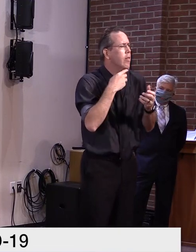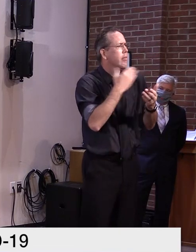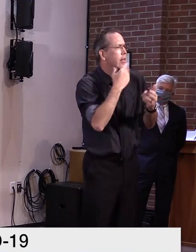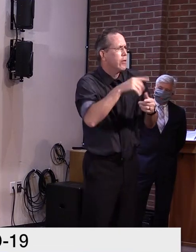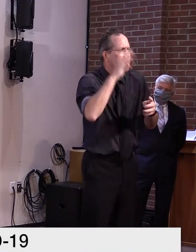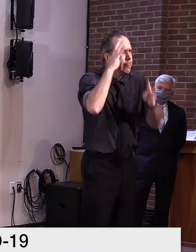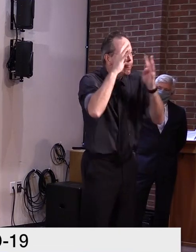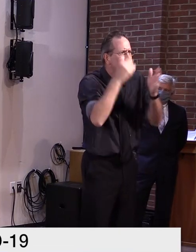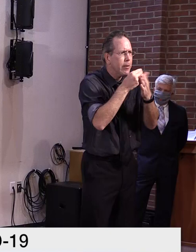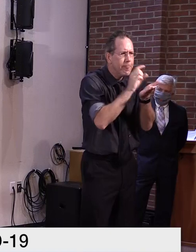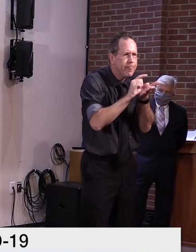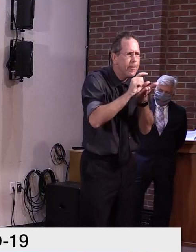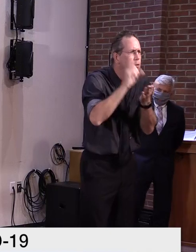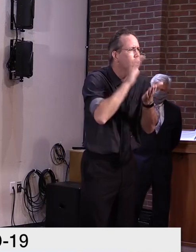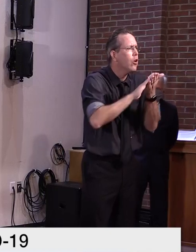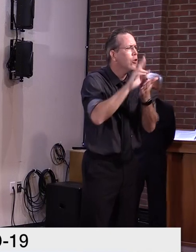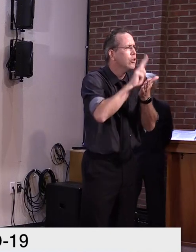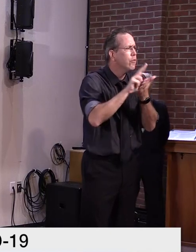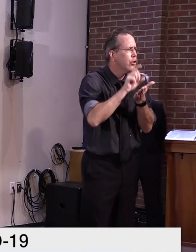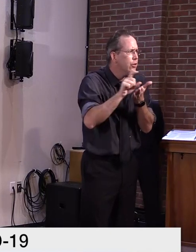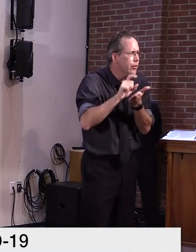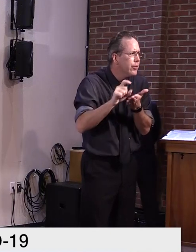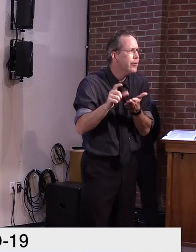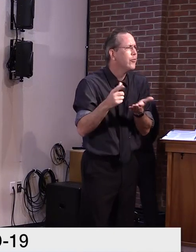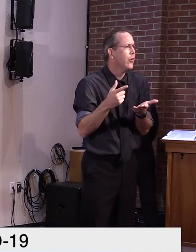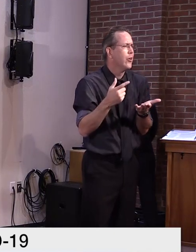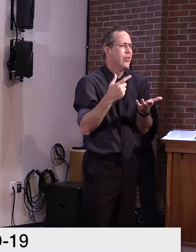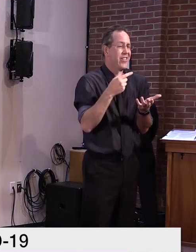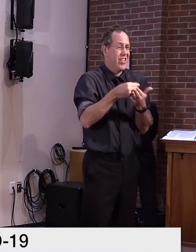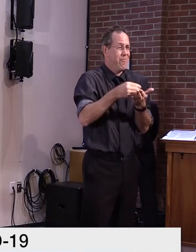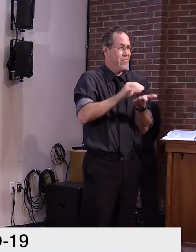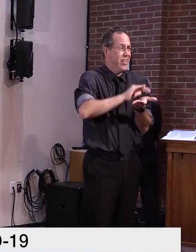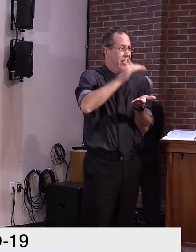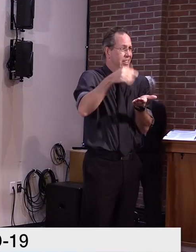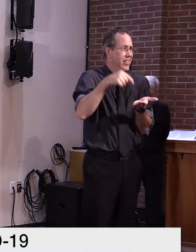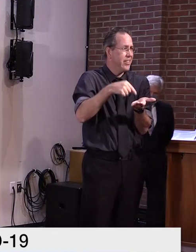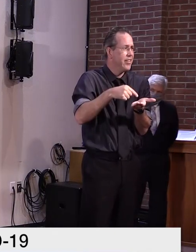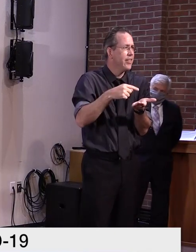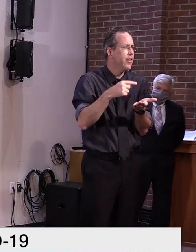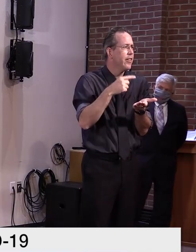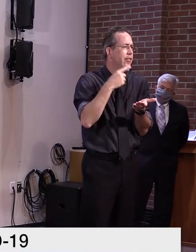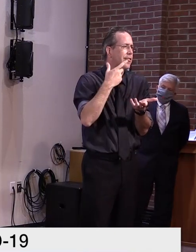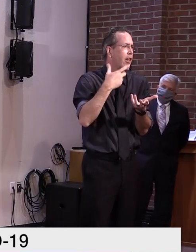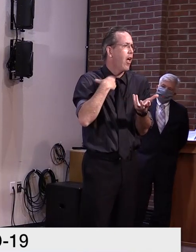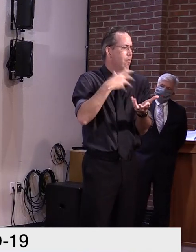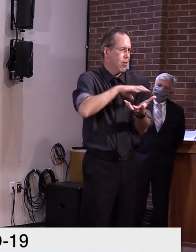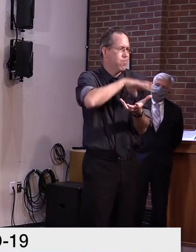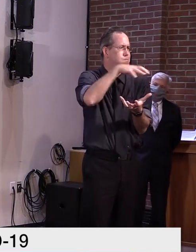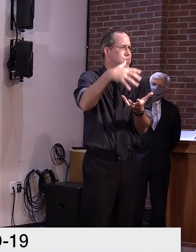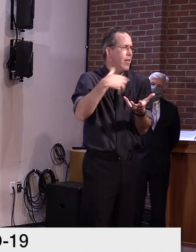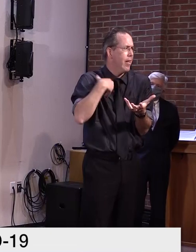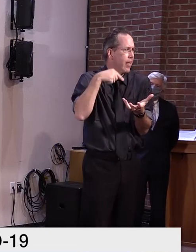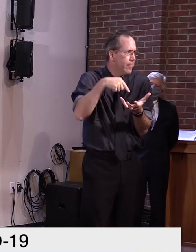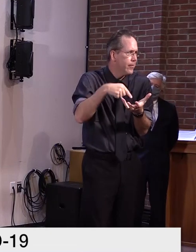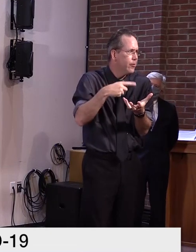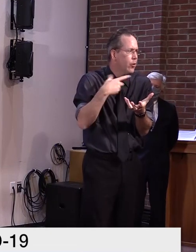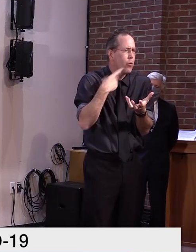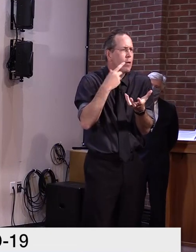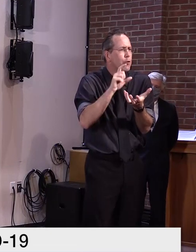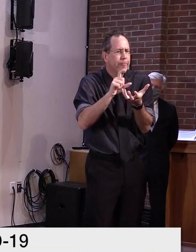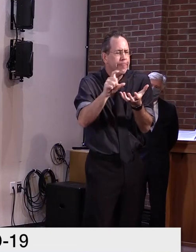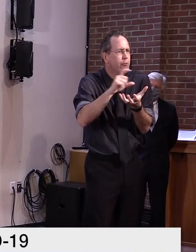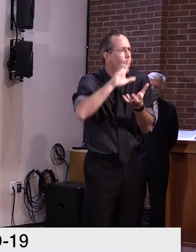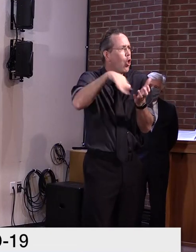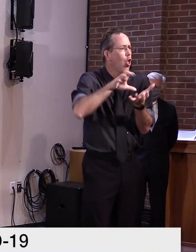of money in the end because they utilize, uh, that, uh, Corona or, uh, relief fund money, uh, for this purpose in, in a long about way.